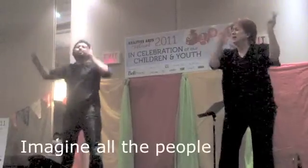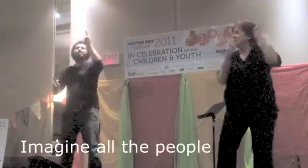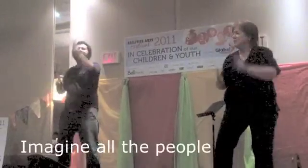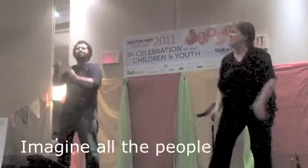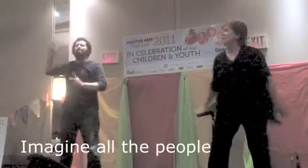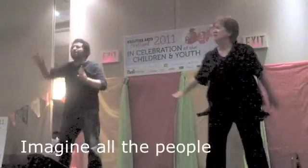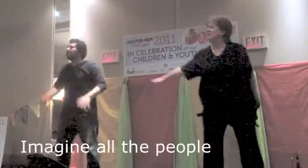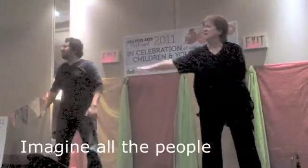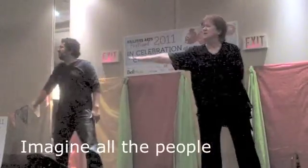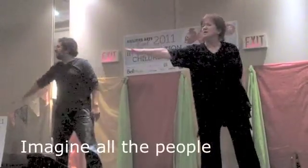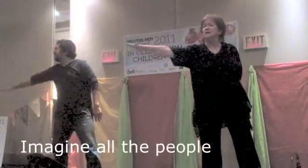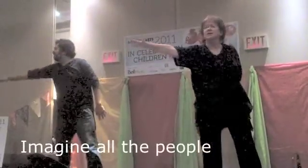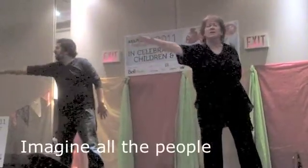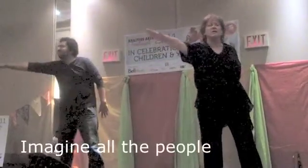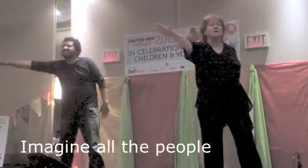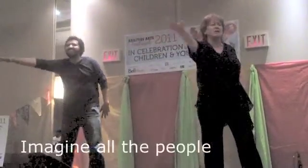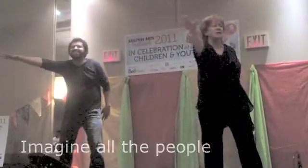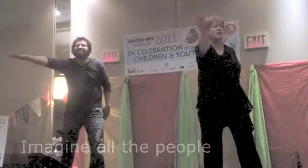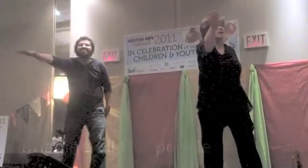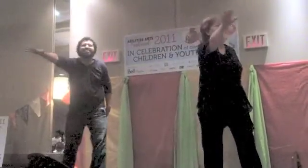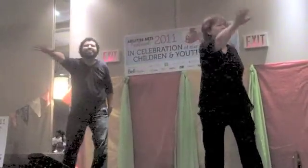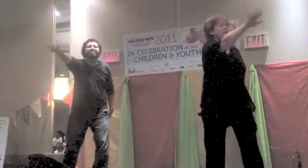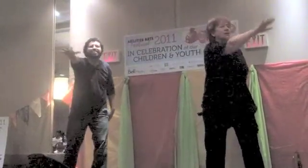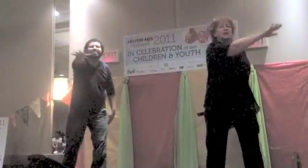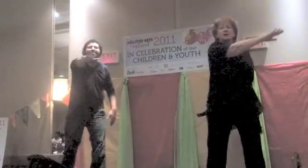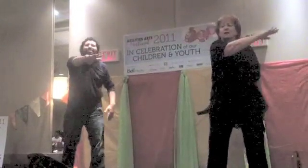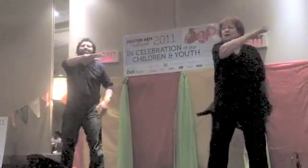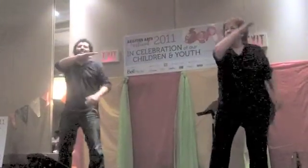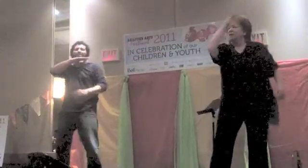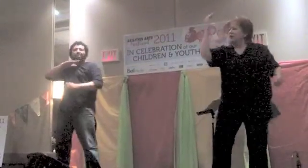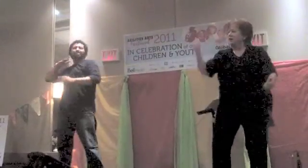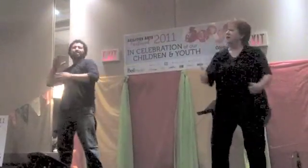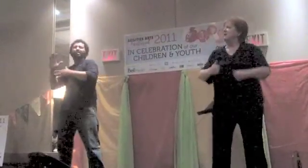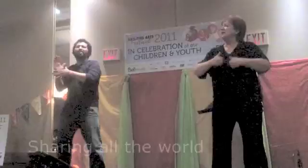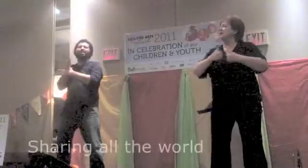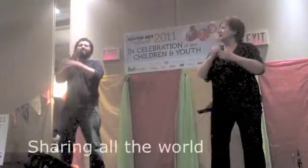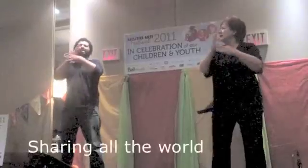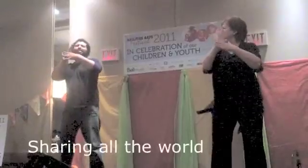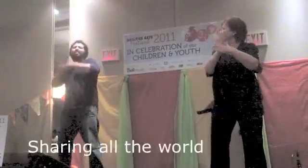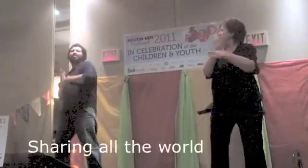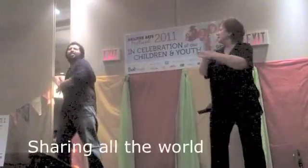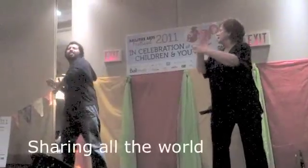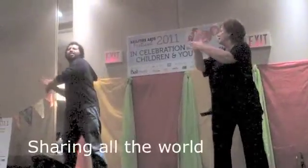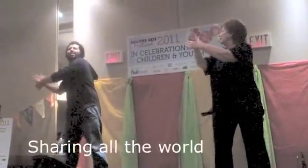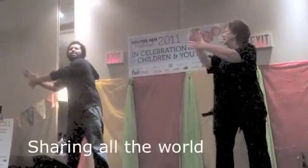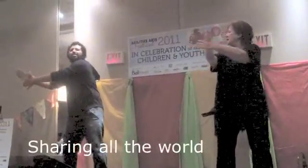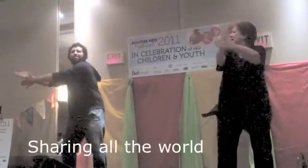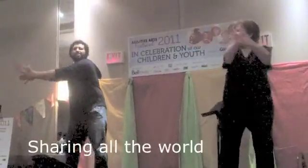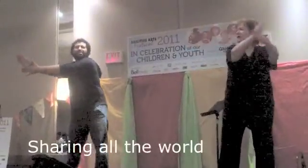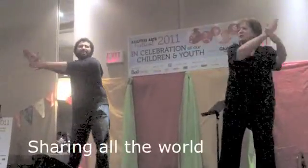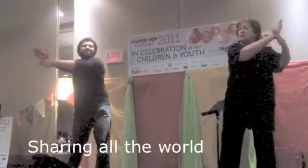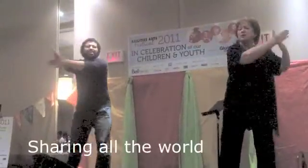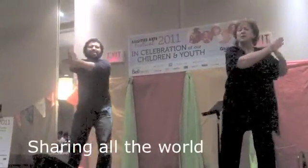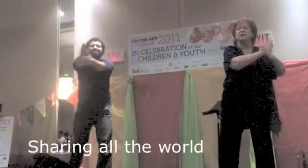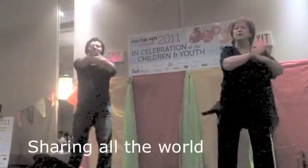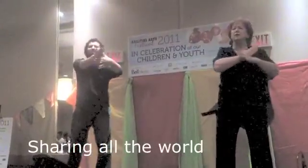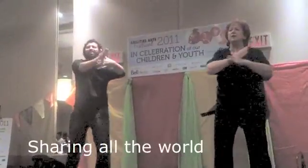people sharing all the world.